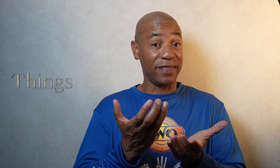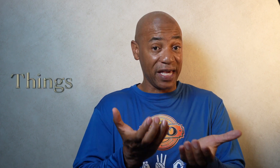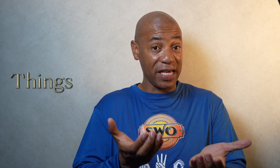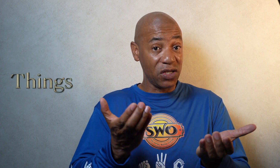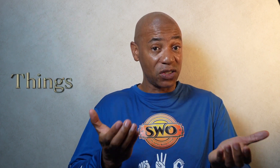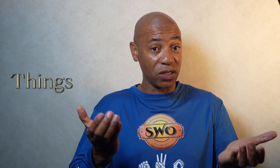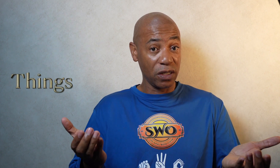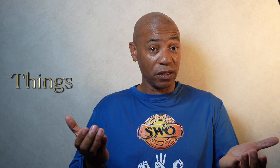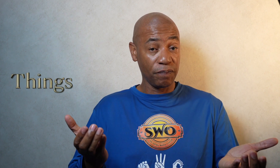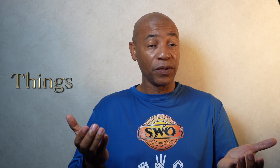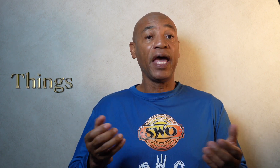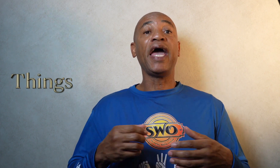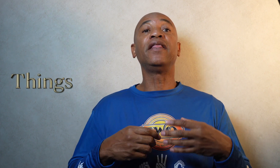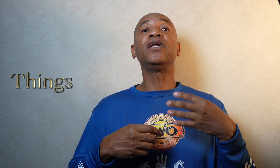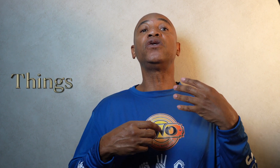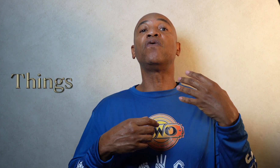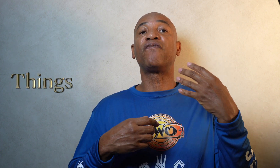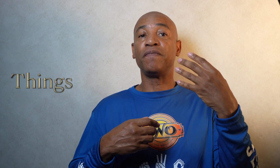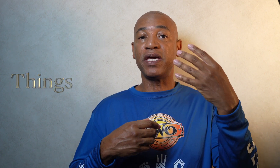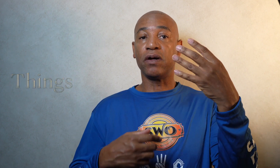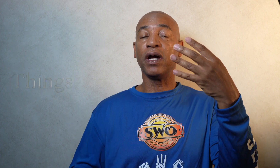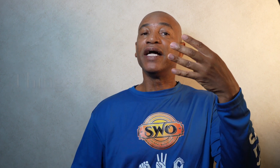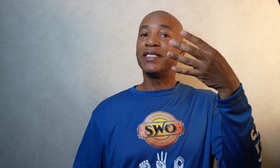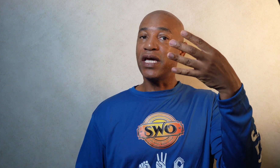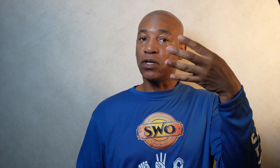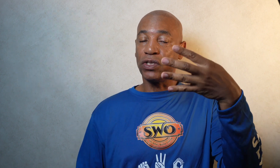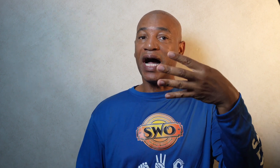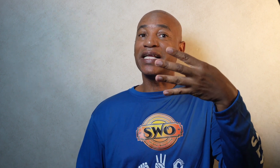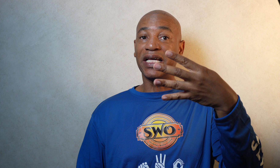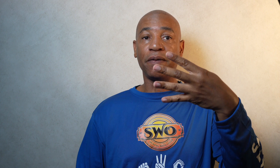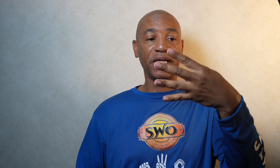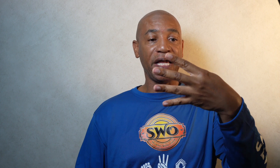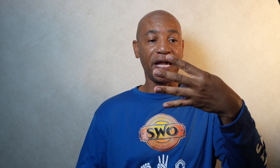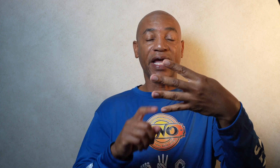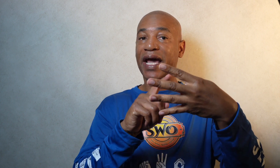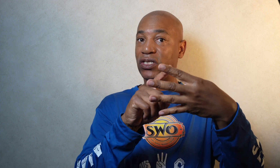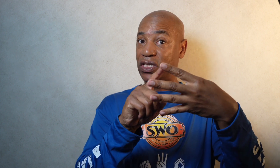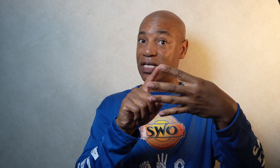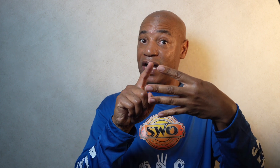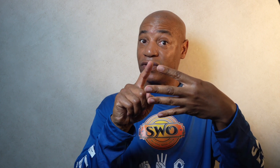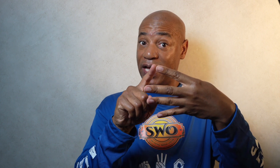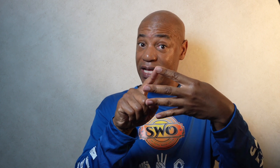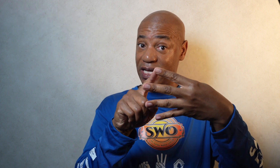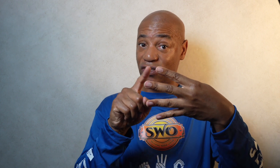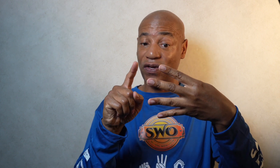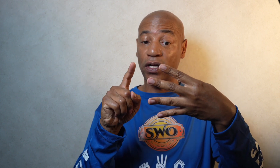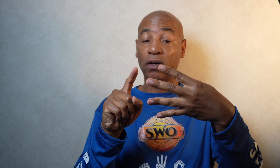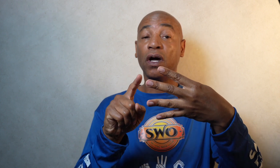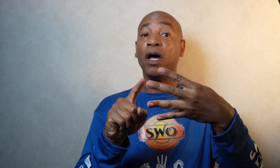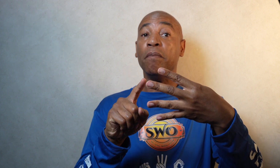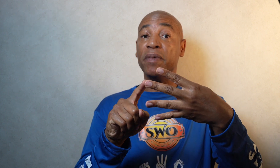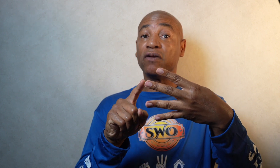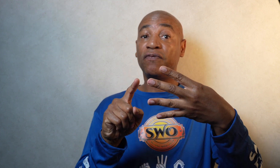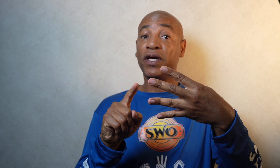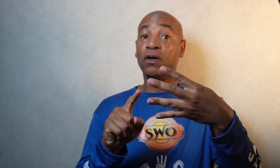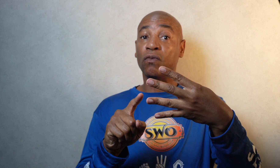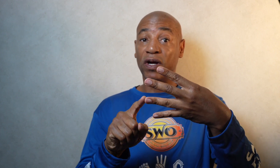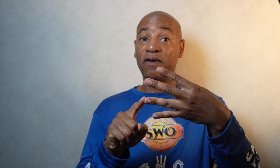things and then you will from here take your non-dominant hand, extend out the index finger, middle finger, ring